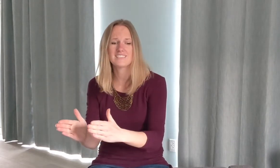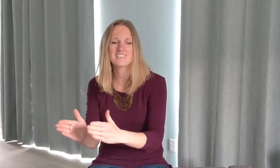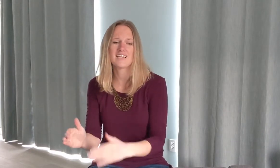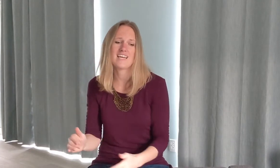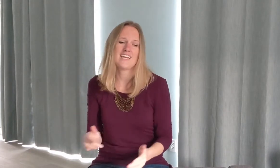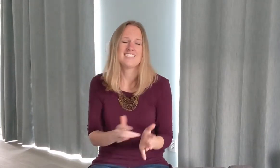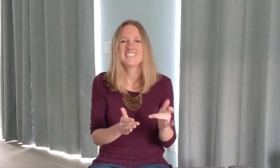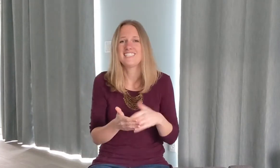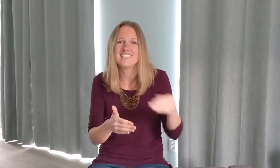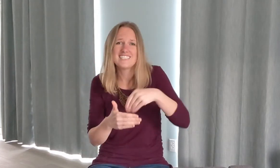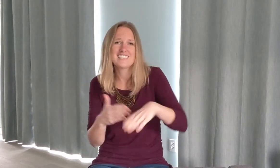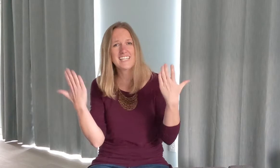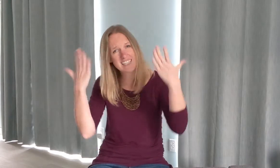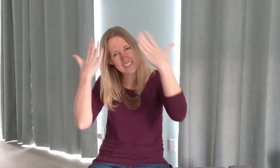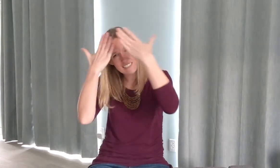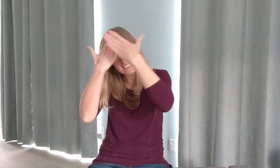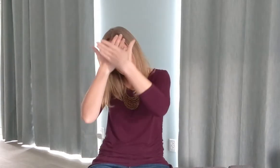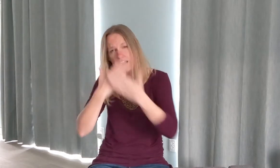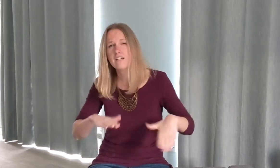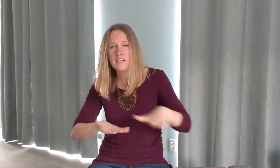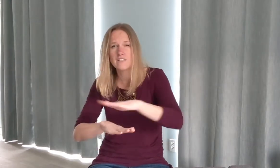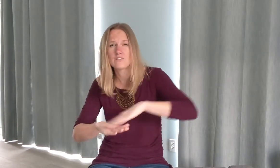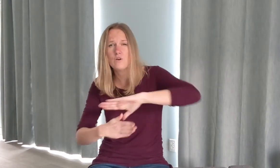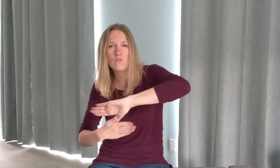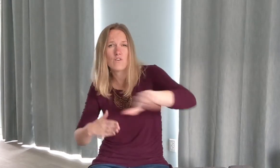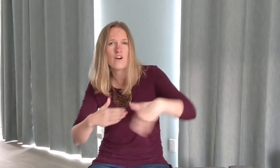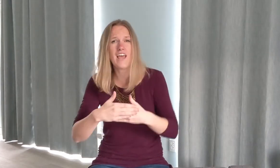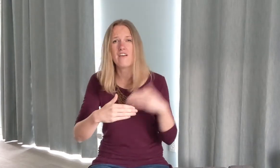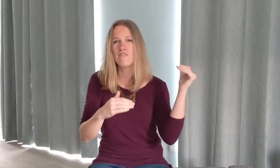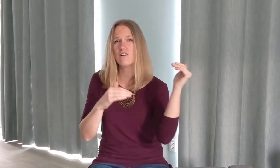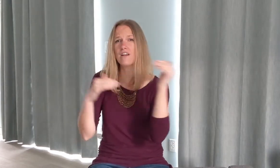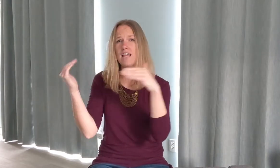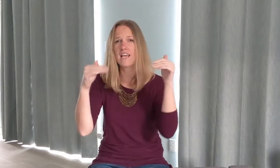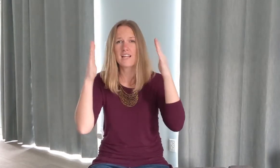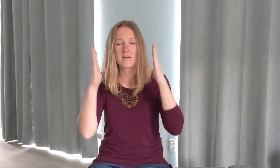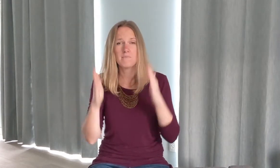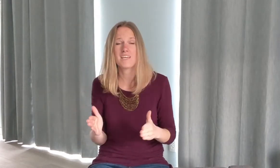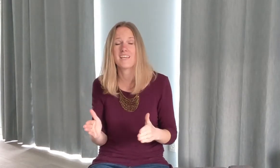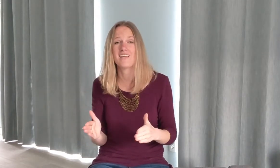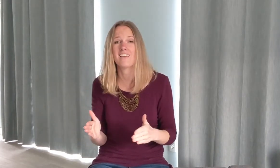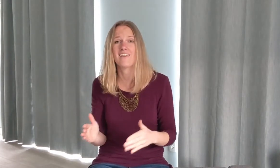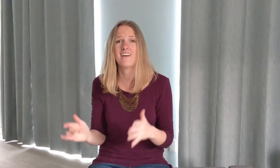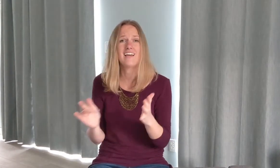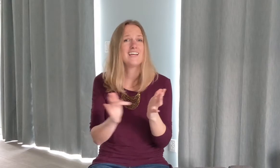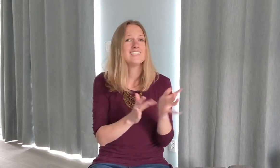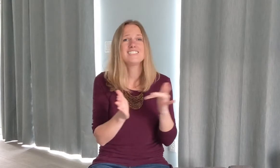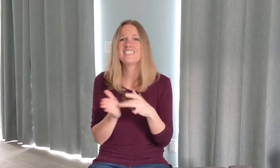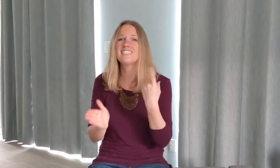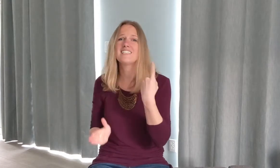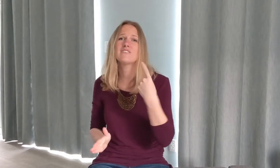Jesus in the darkness Over every enemy Jesus